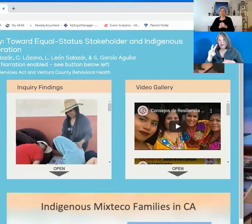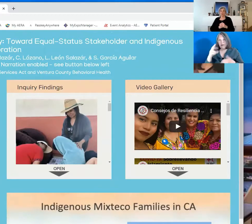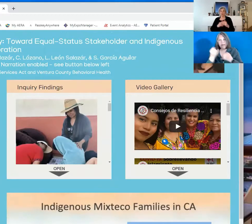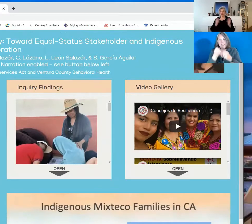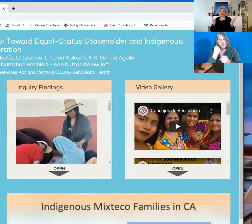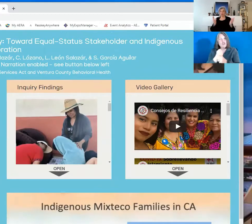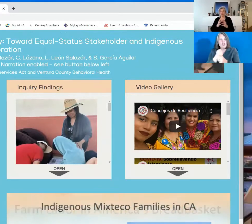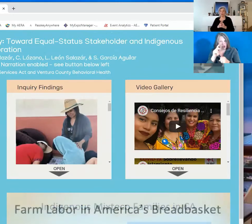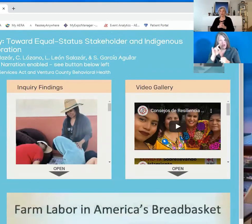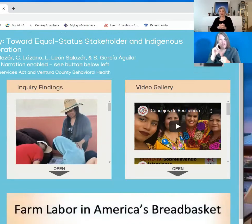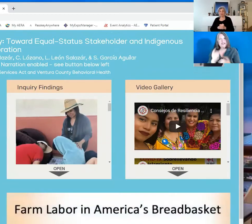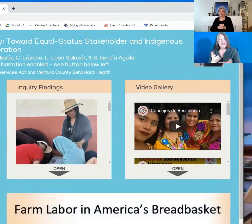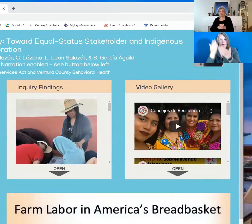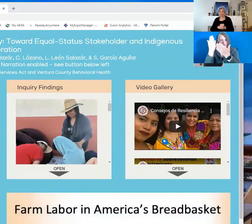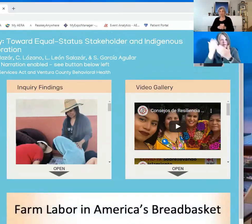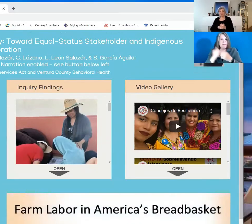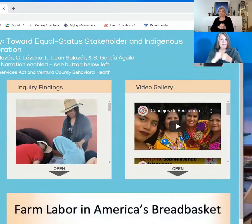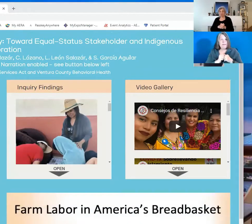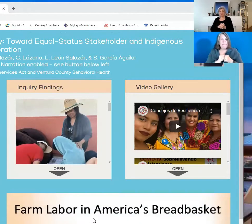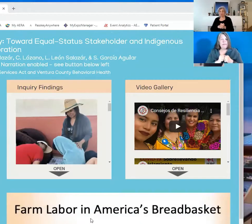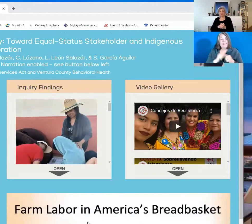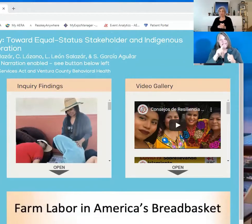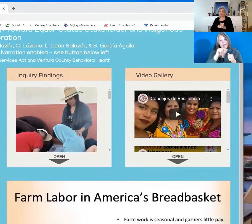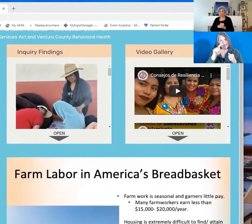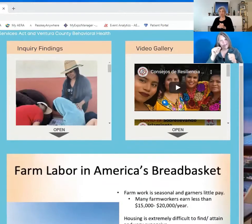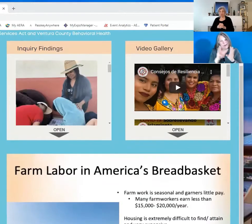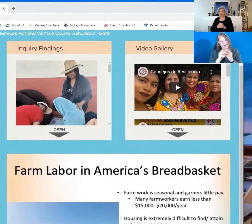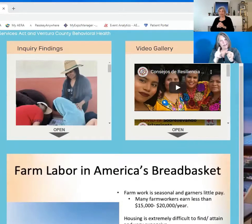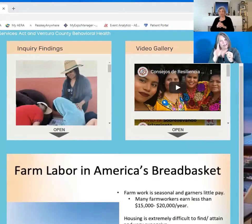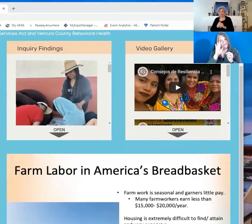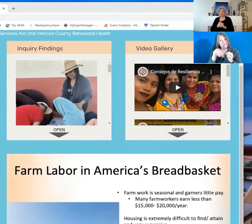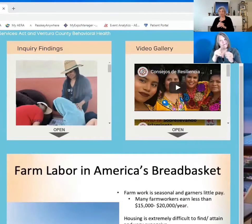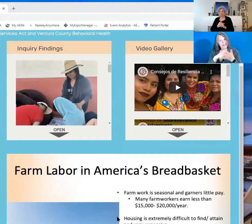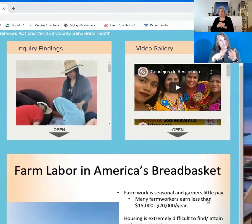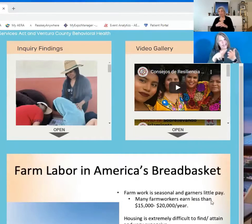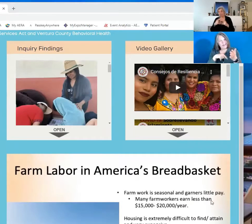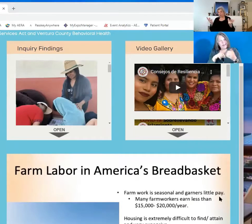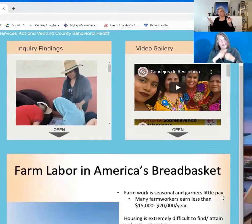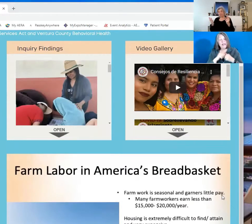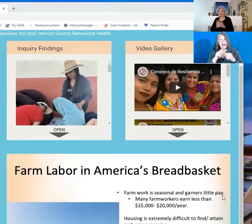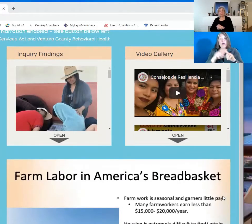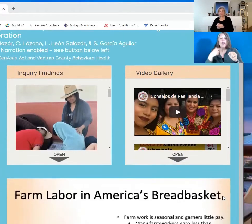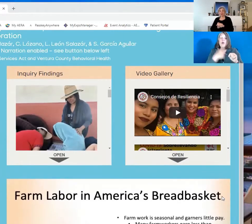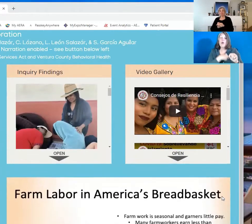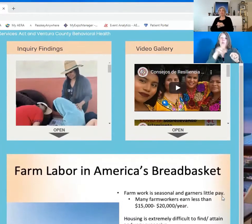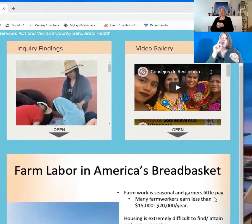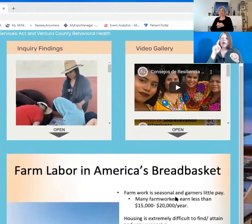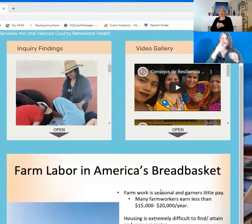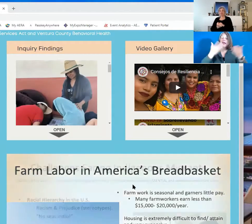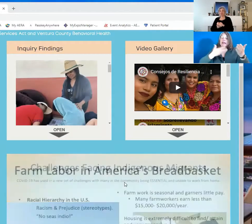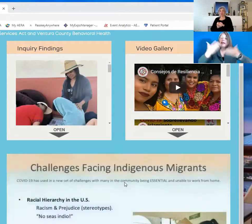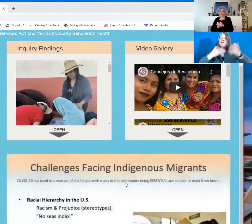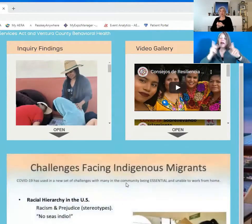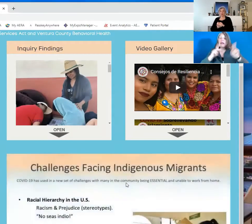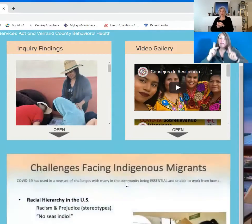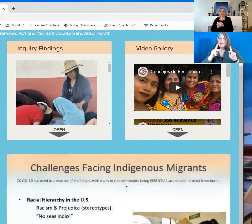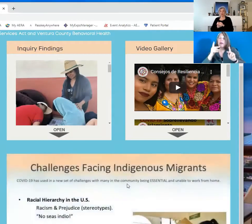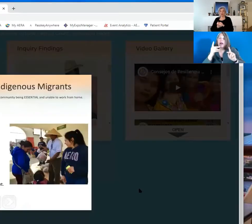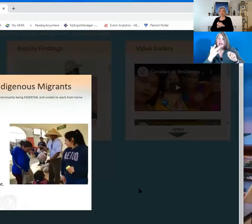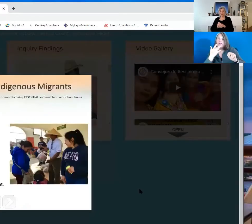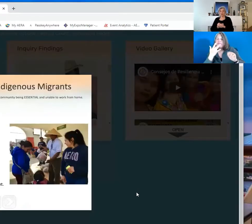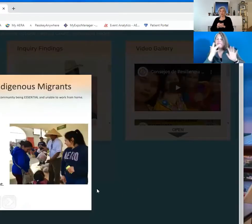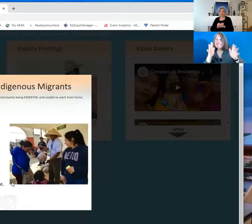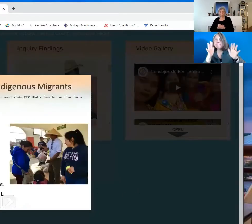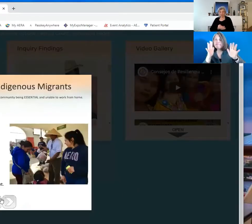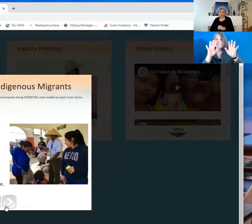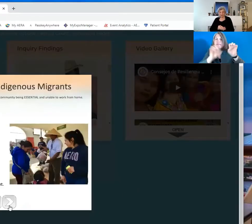The 2020 meeting, as I emphasize, many of you know, was canceled. But we did invite people to kind of experiment with this